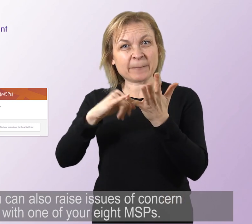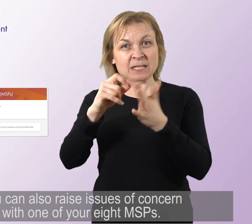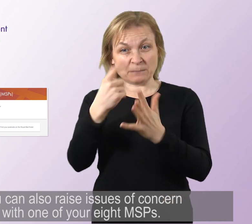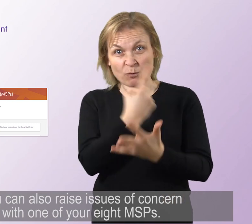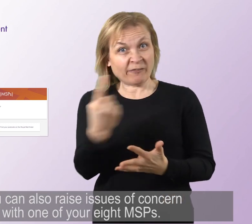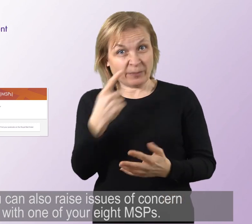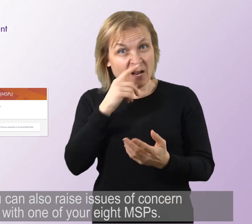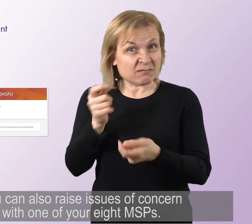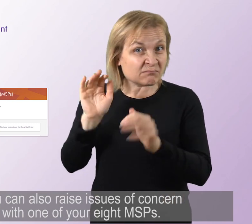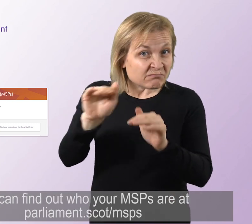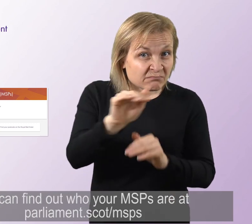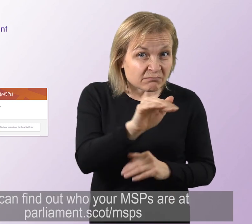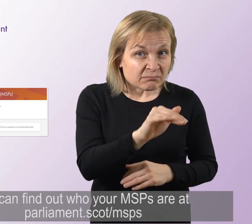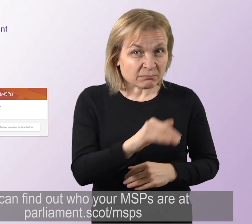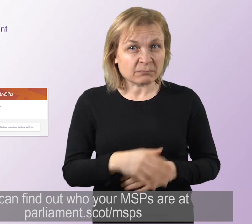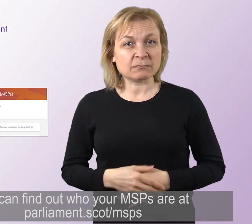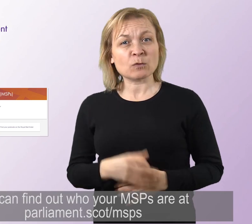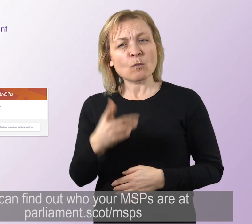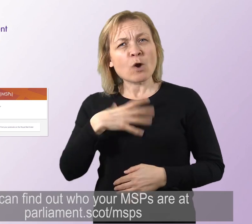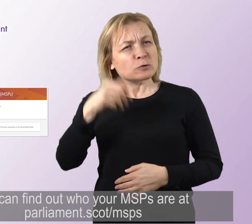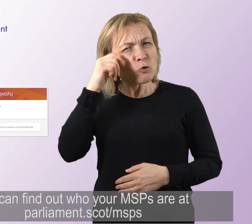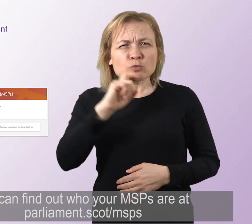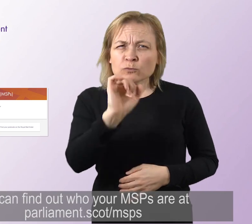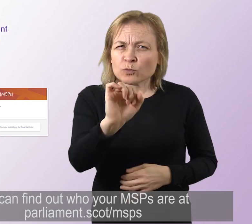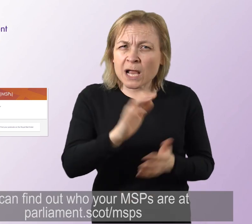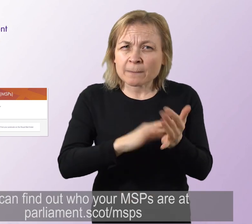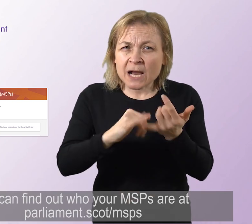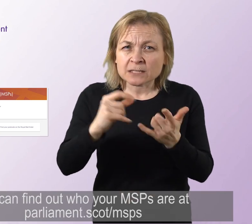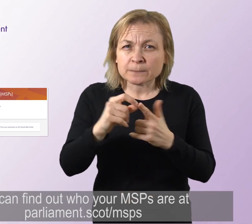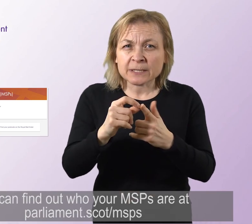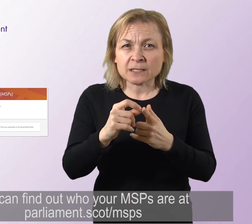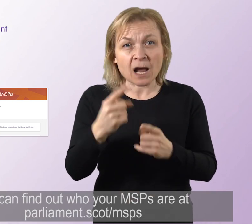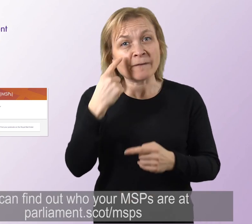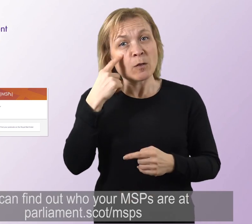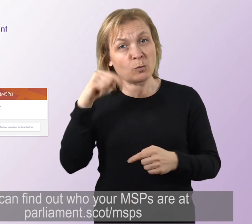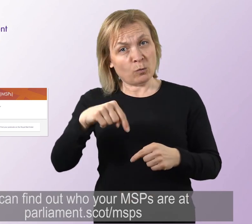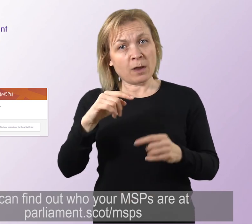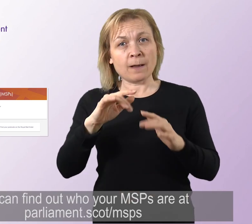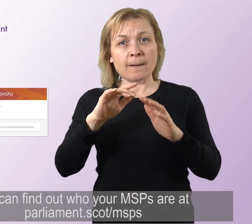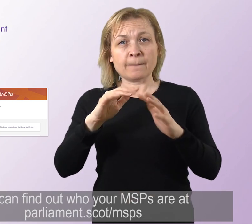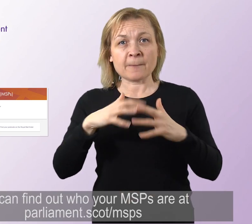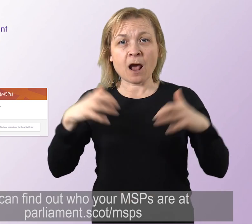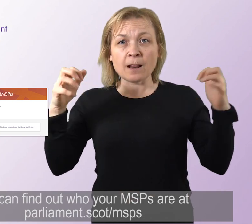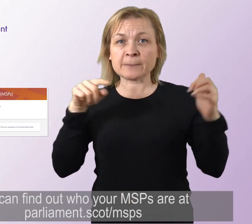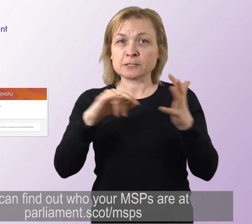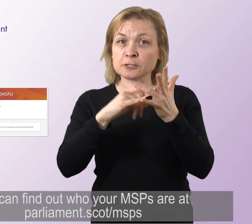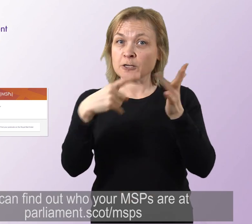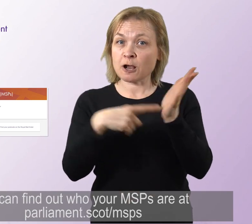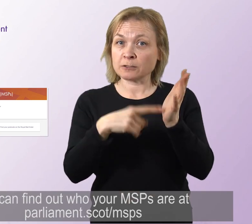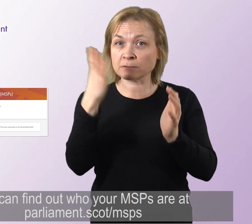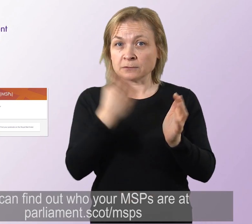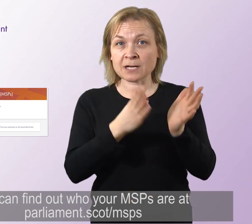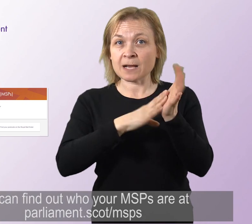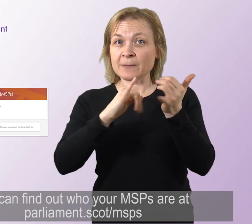MSPs You can find out who your MSPs are at parliament.scot.ms